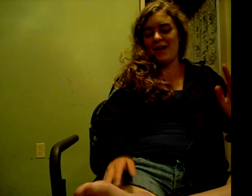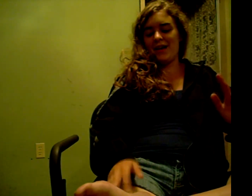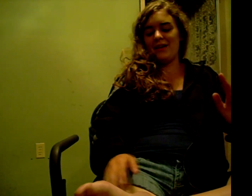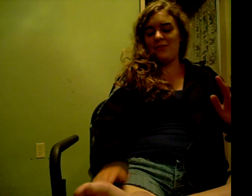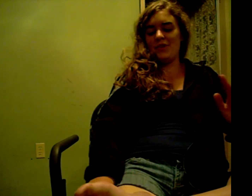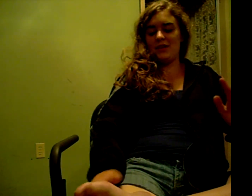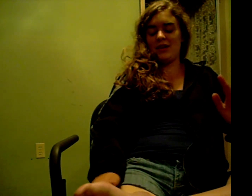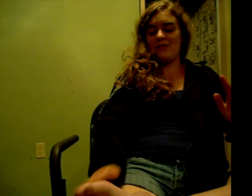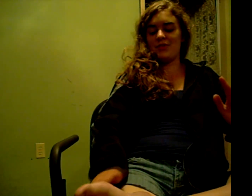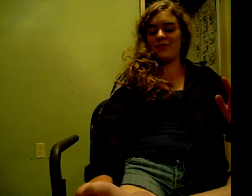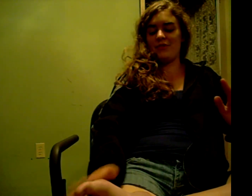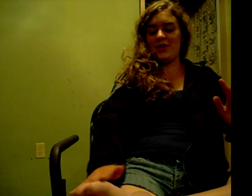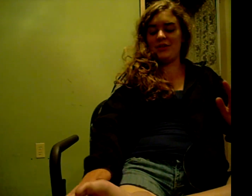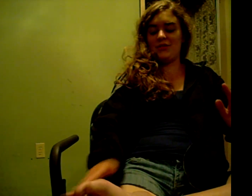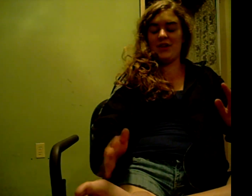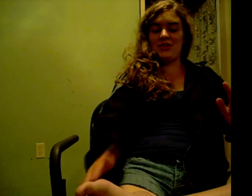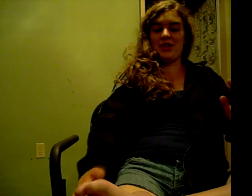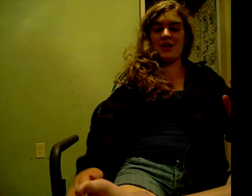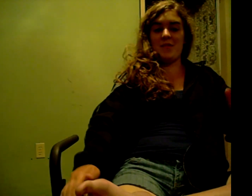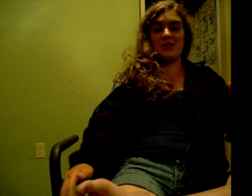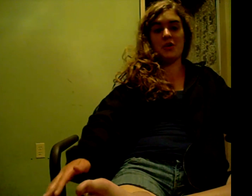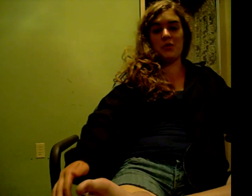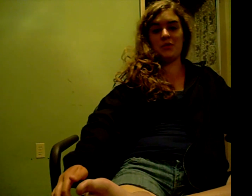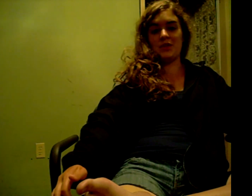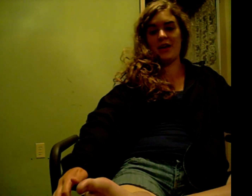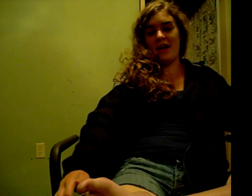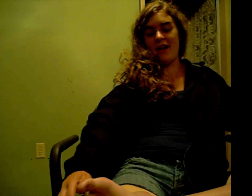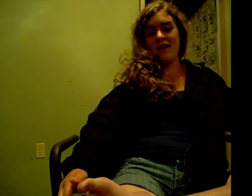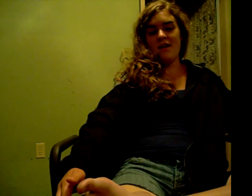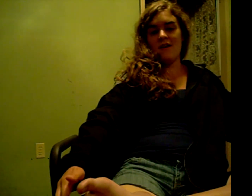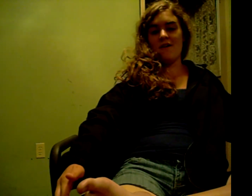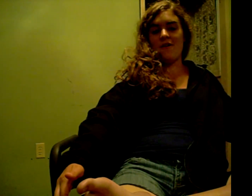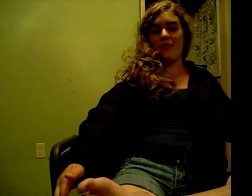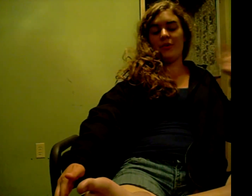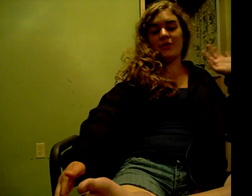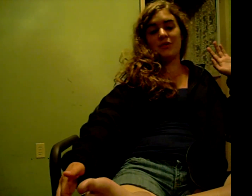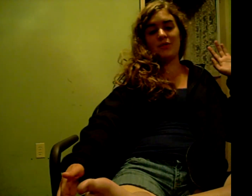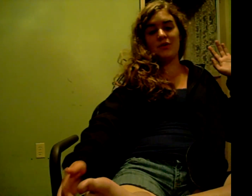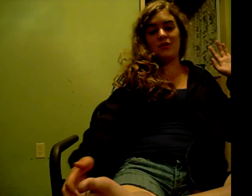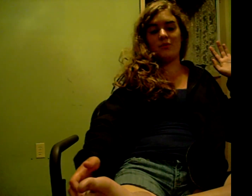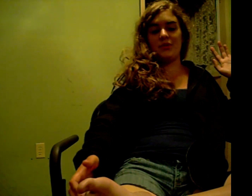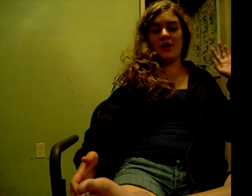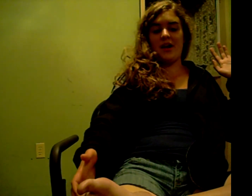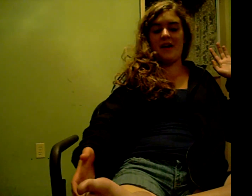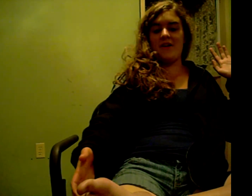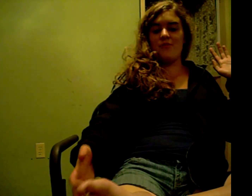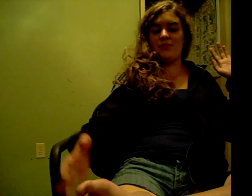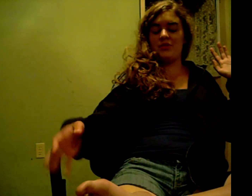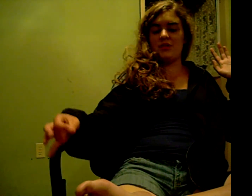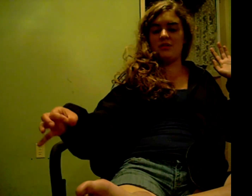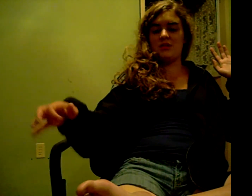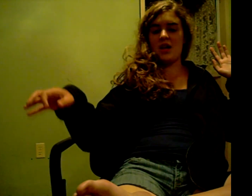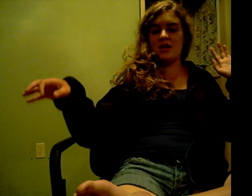I mean, like, it wasn't funny. So I decided to make toast. And long story short, I was standing